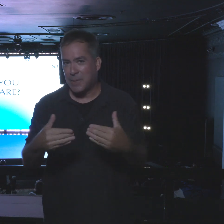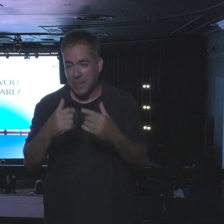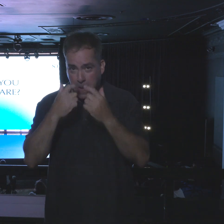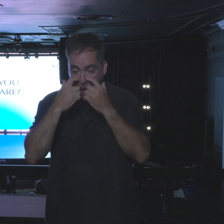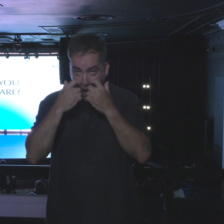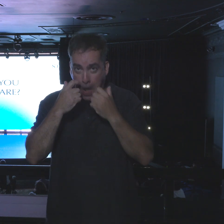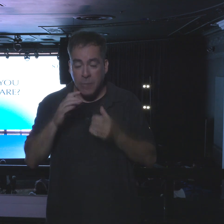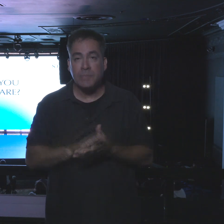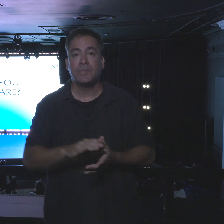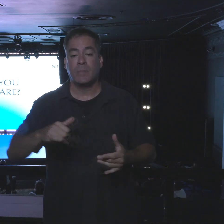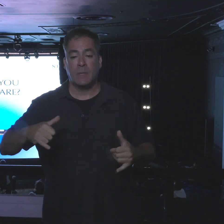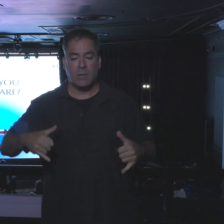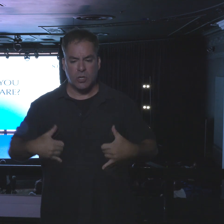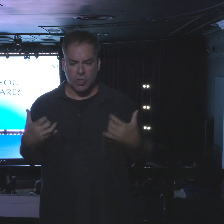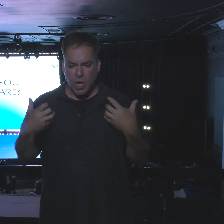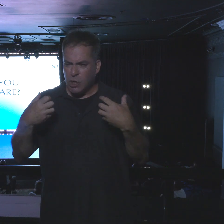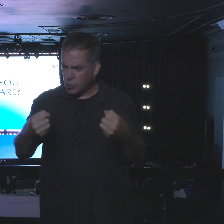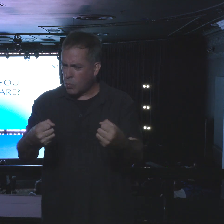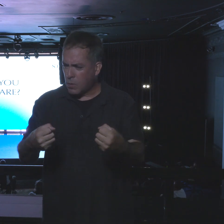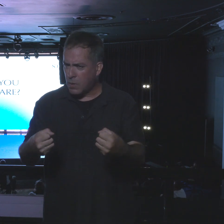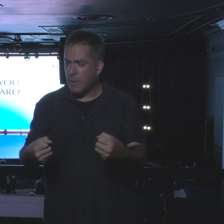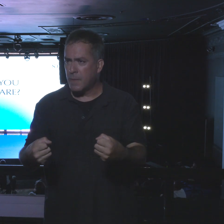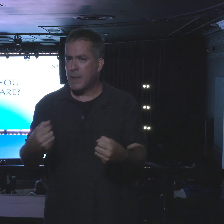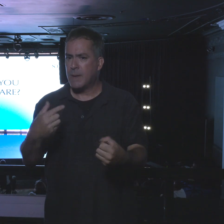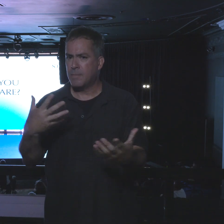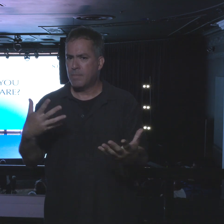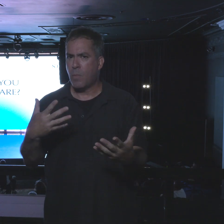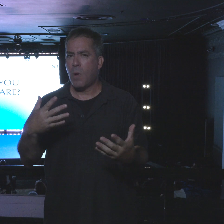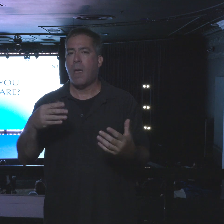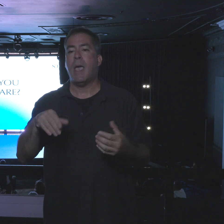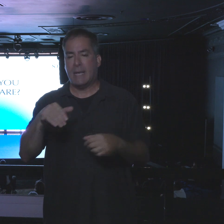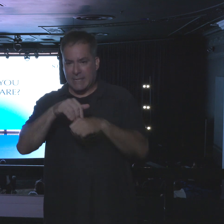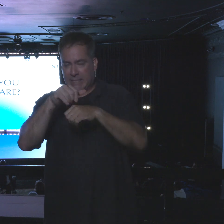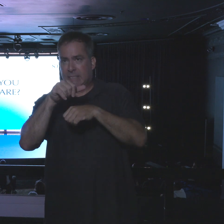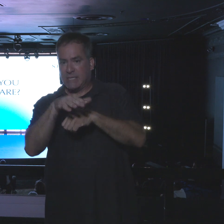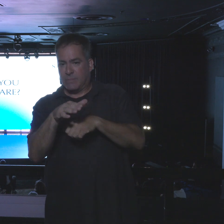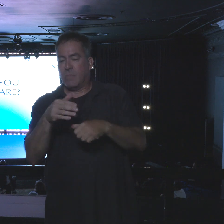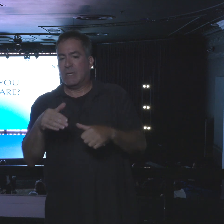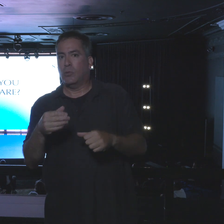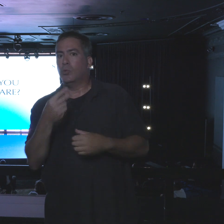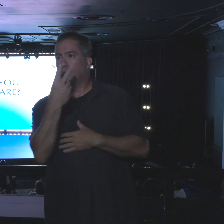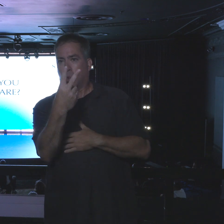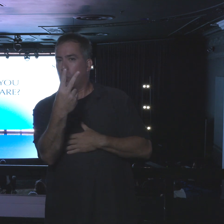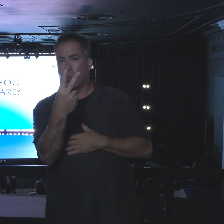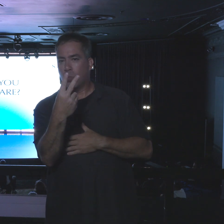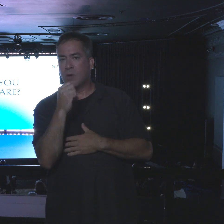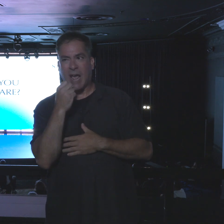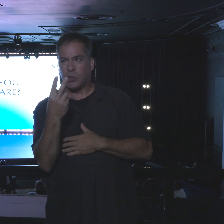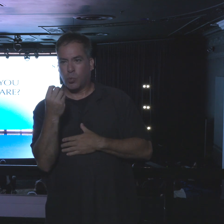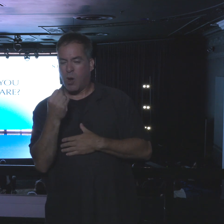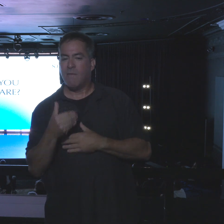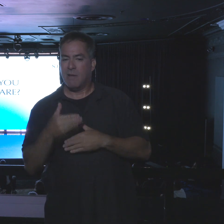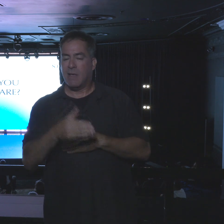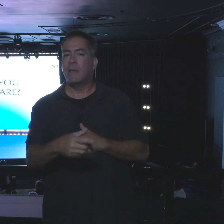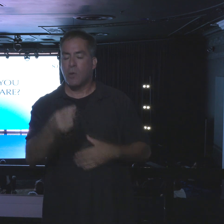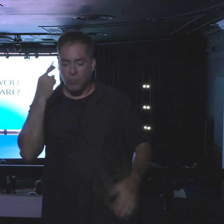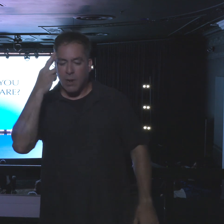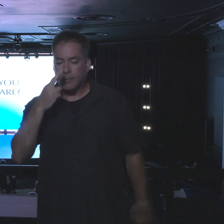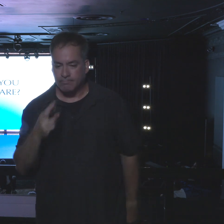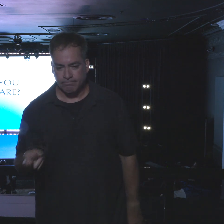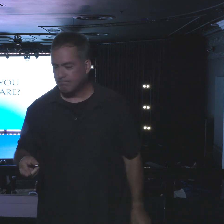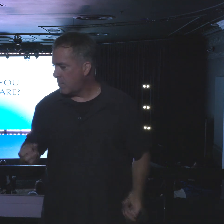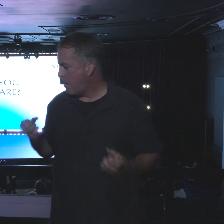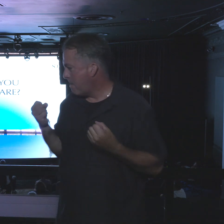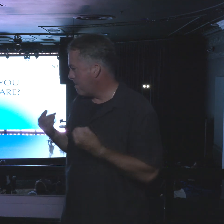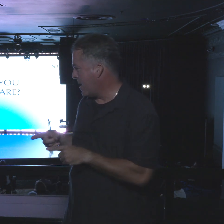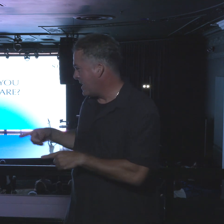Joshua again ends up sending two spies. He doesn't send 12 because he realized we shouldn't get